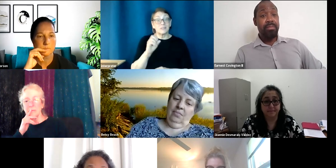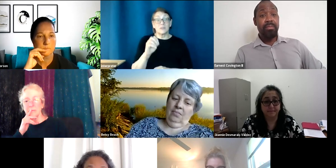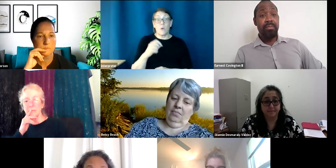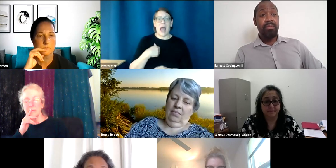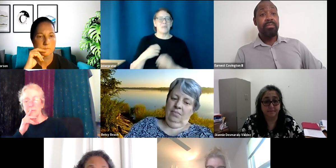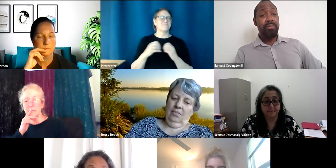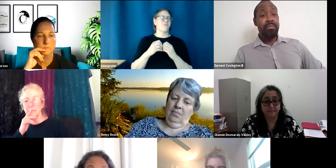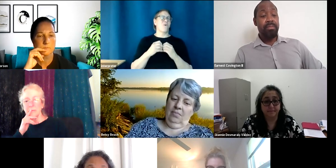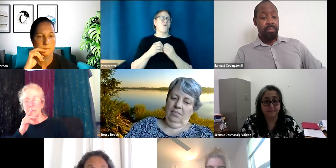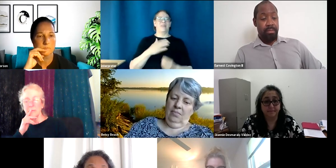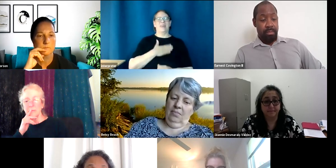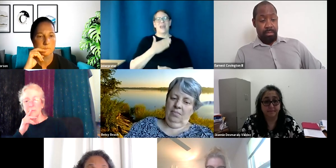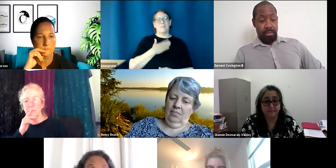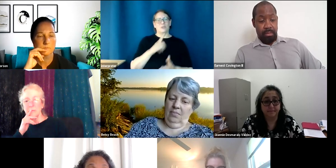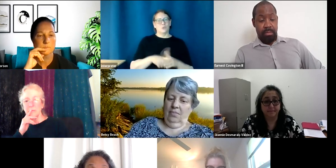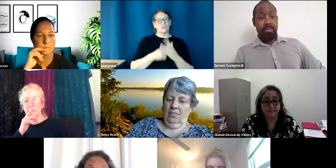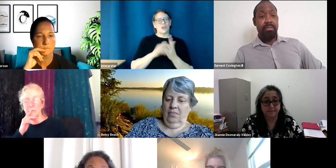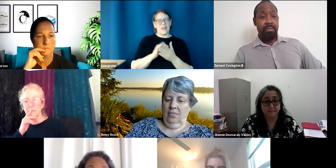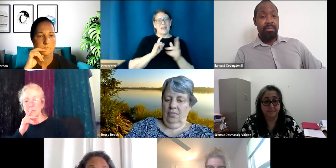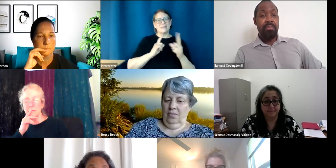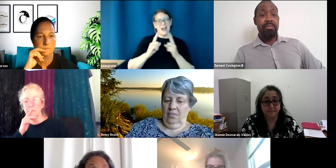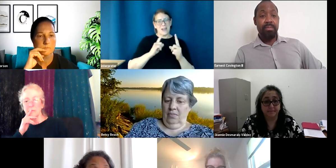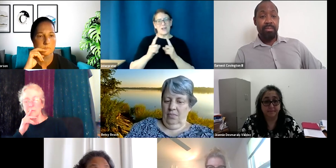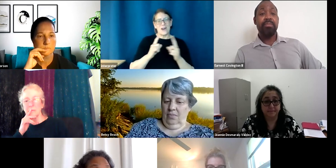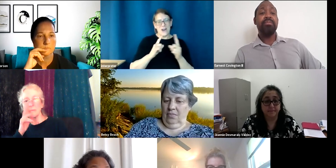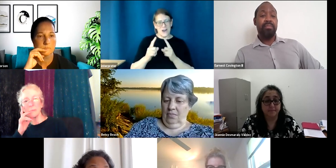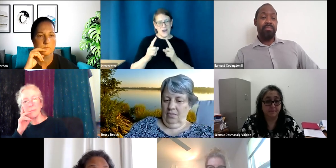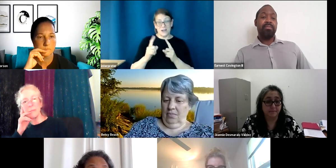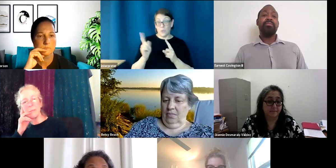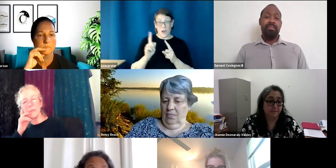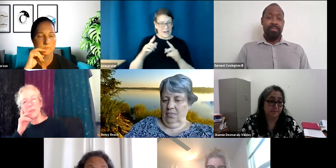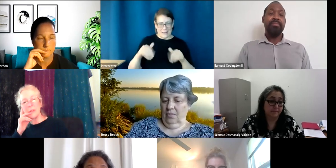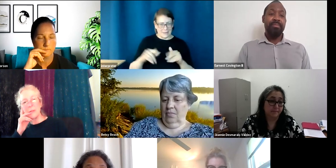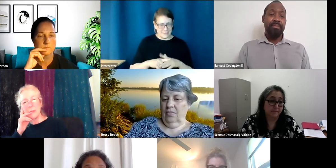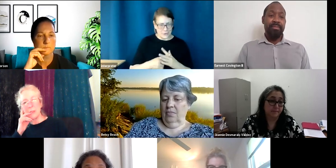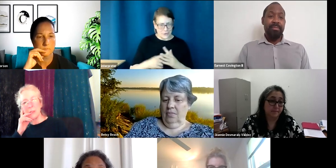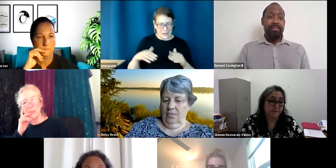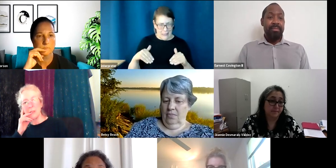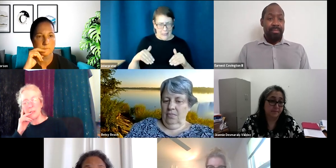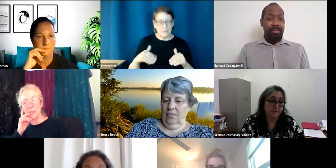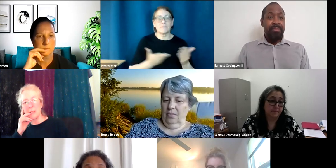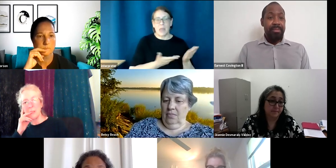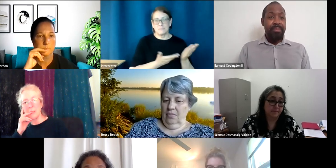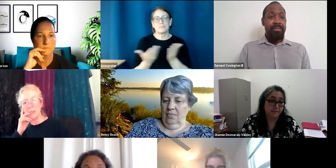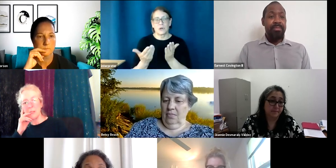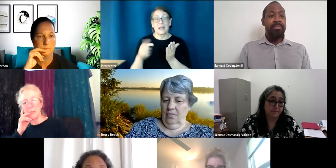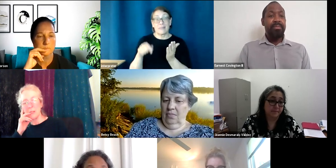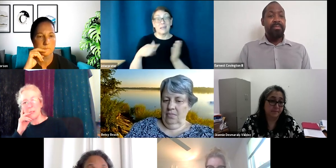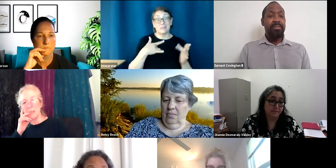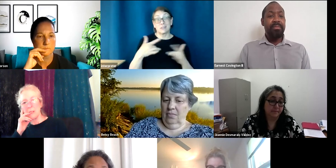happy to begin that dialogue where it hasn't yet begun. And to bring forth, uh, these concerns and these issues so